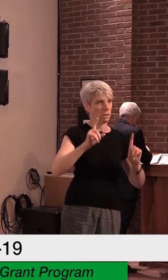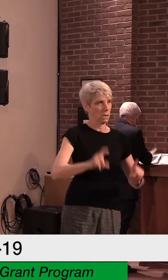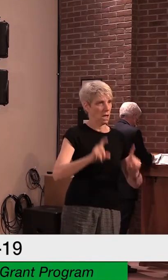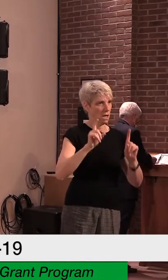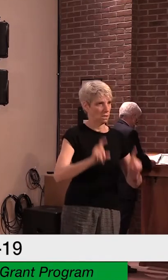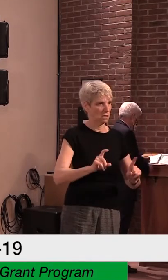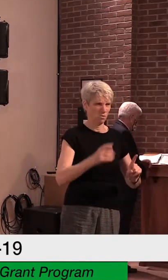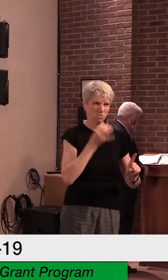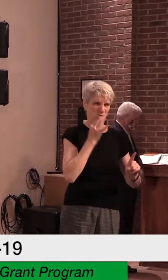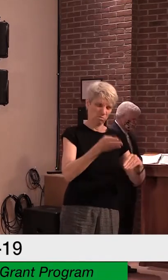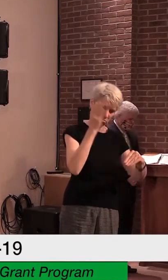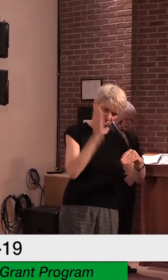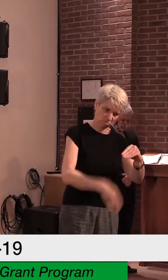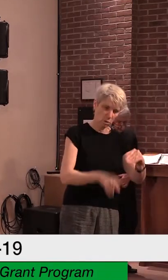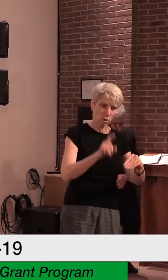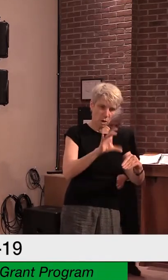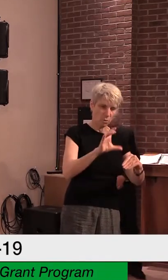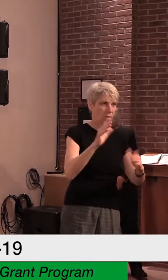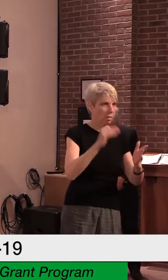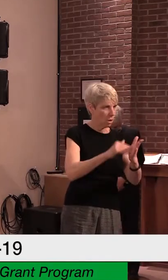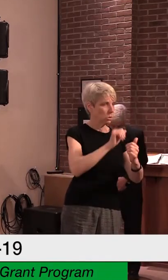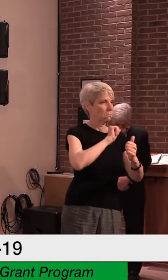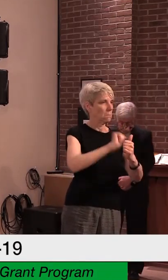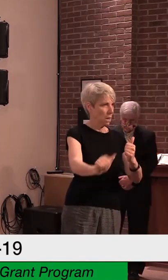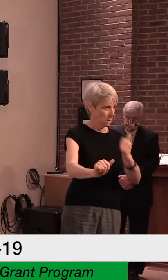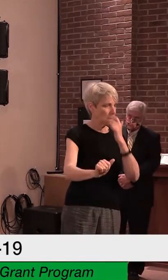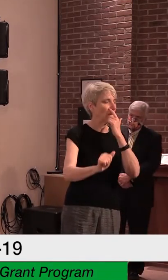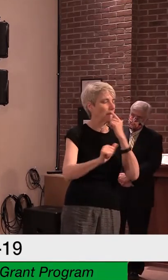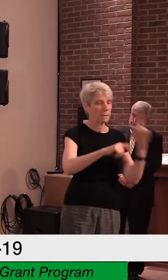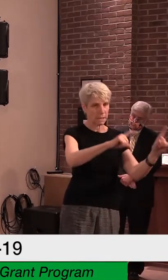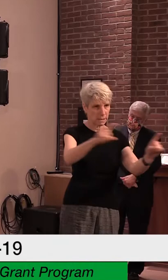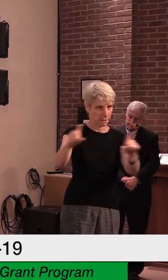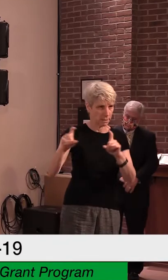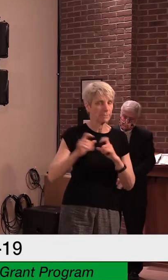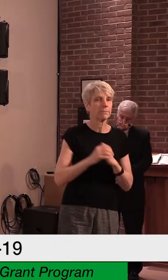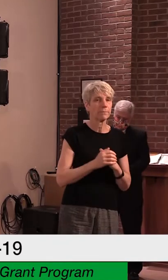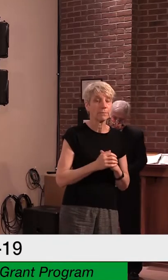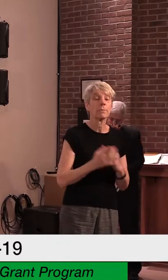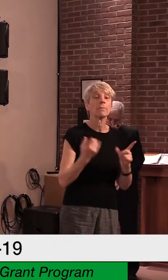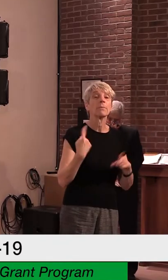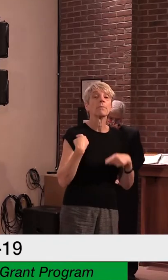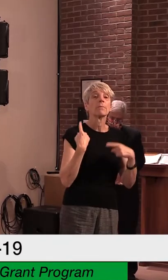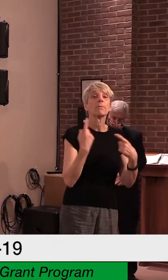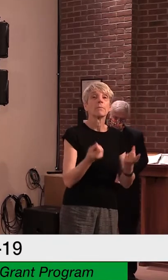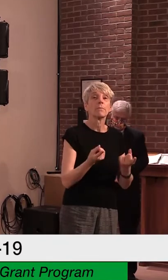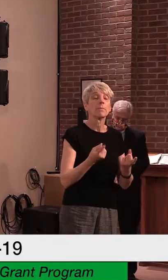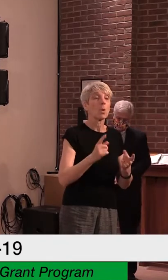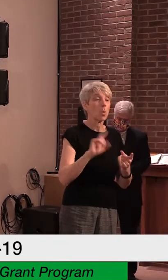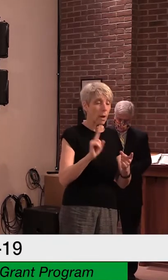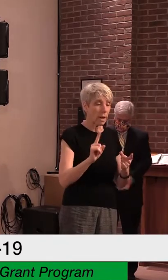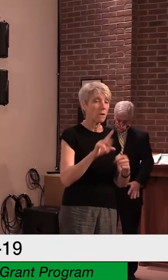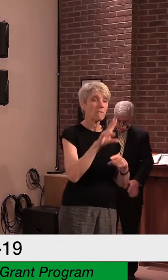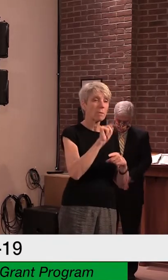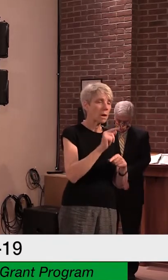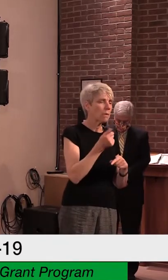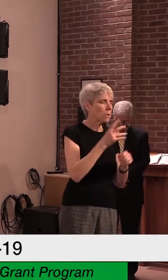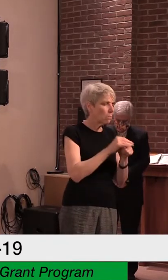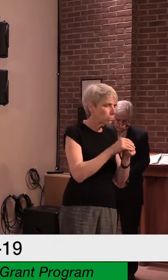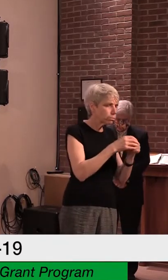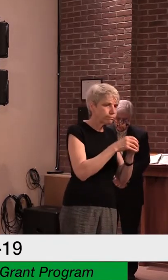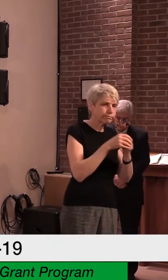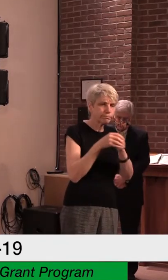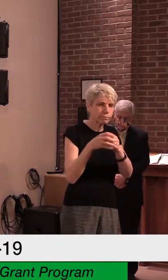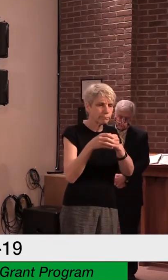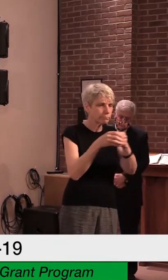Many of the outbreaks, and I should say most of the outbreaks, that the public health team has been following are